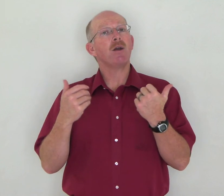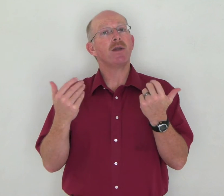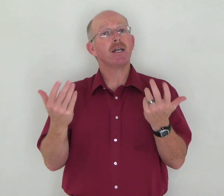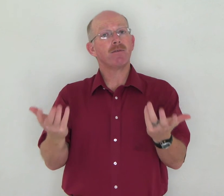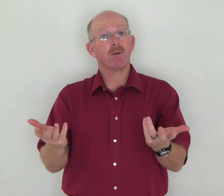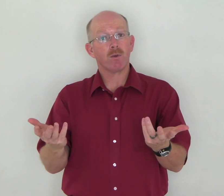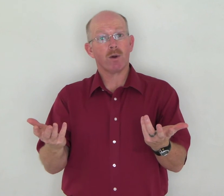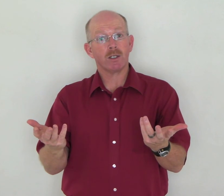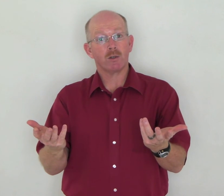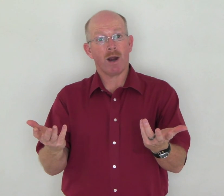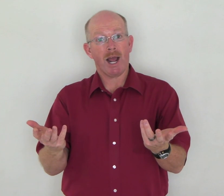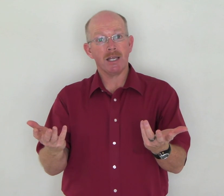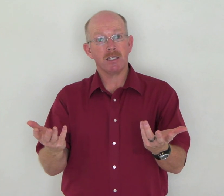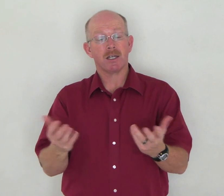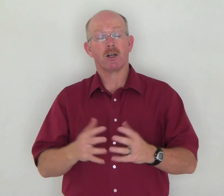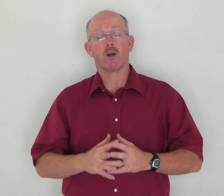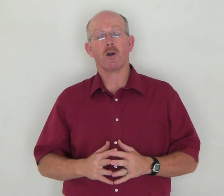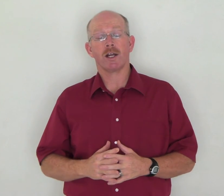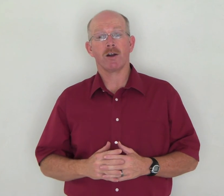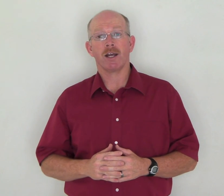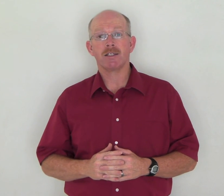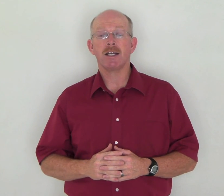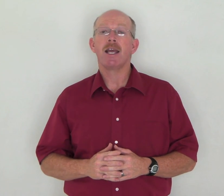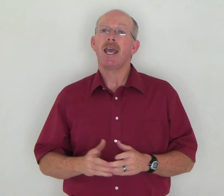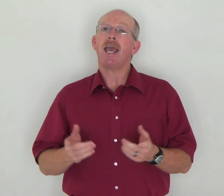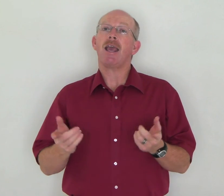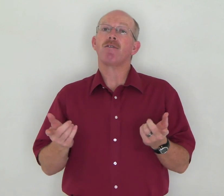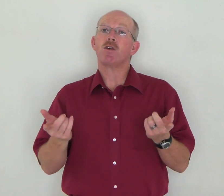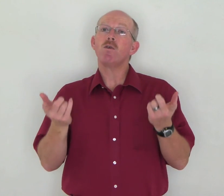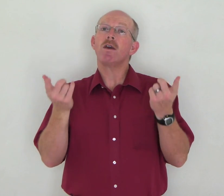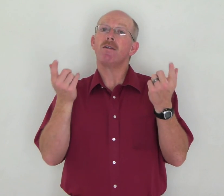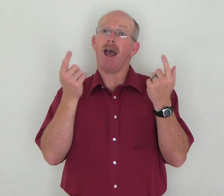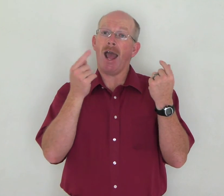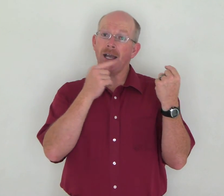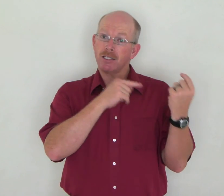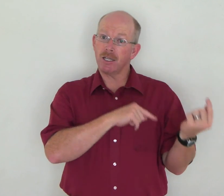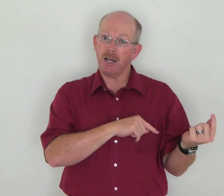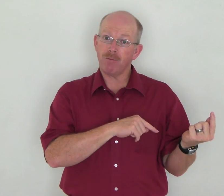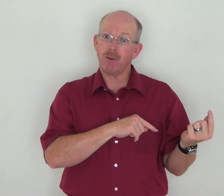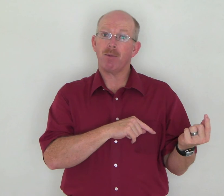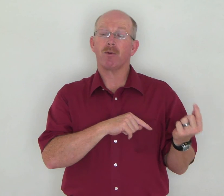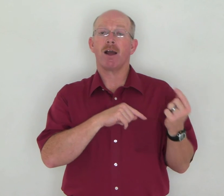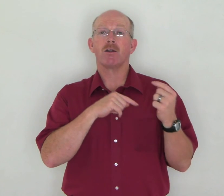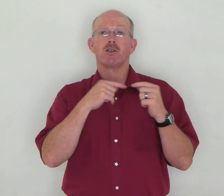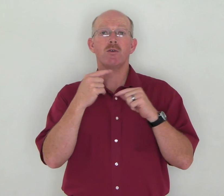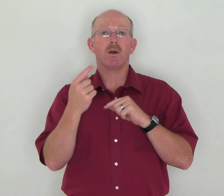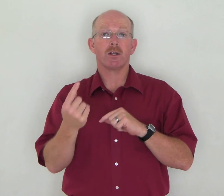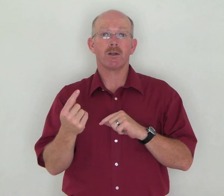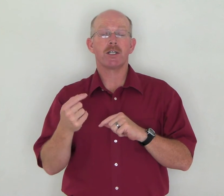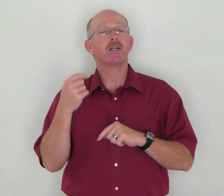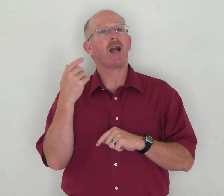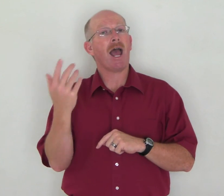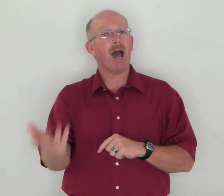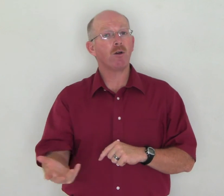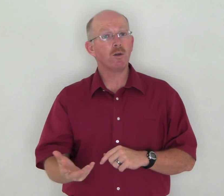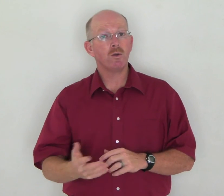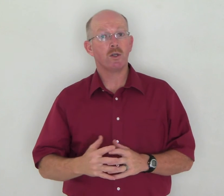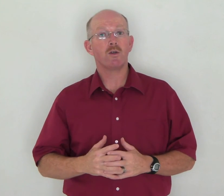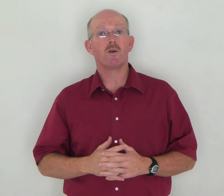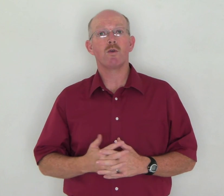we did for the word grass in an earlier lesson. If you could ask the deaf people around you or your teacher. How do you do the